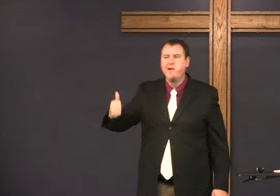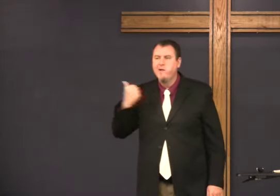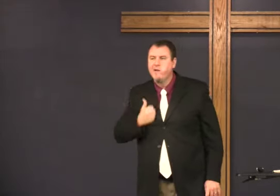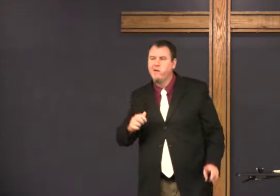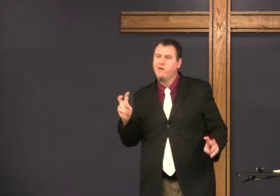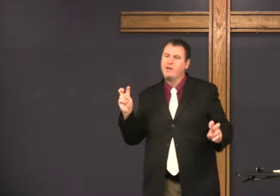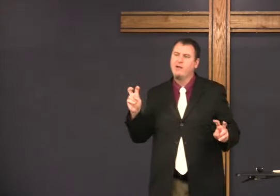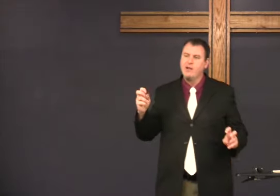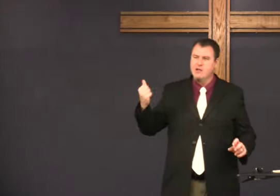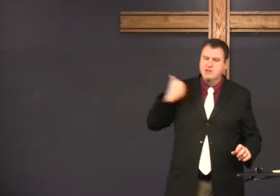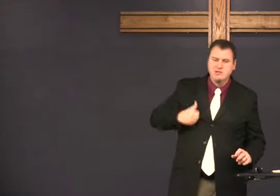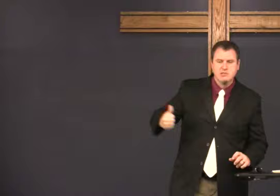like a gang member.